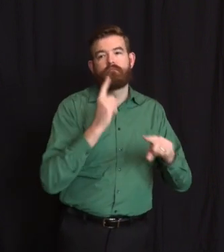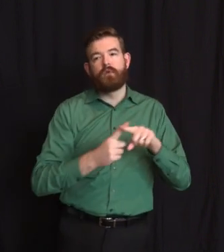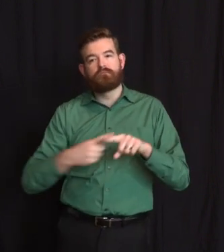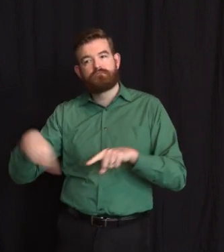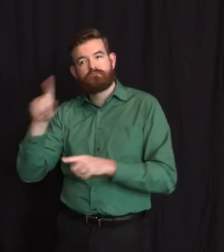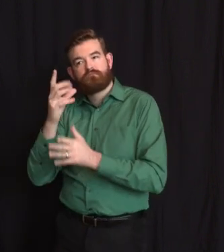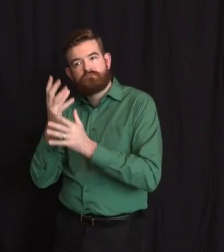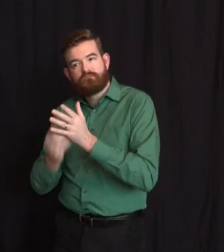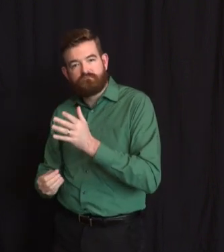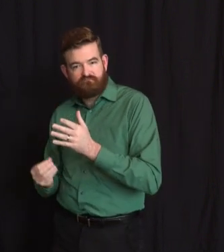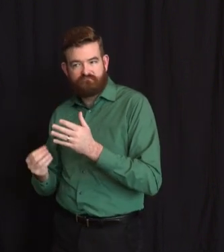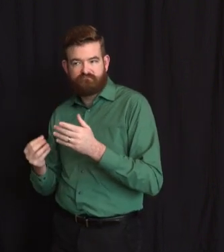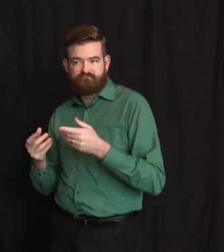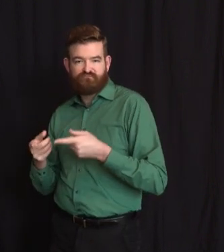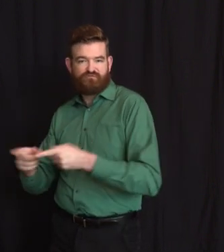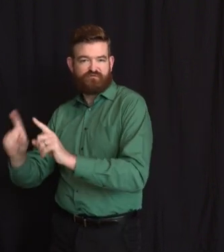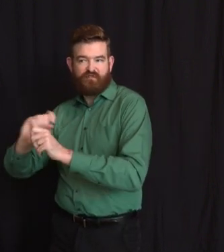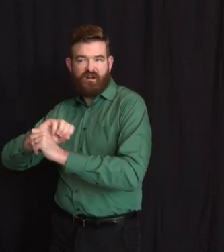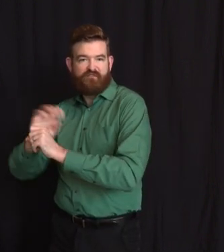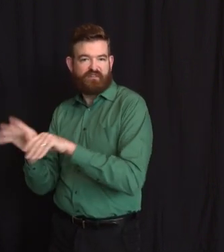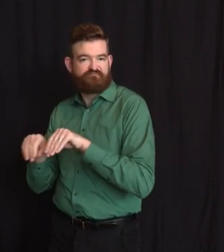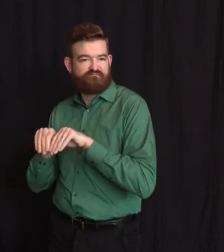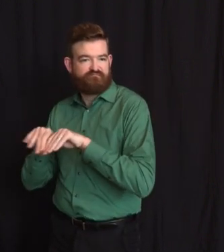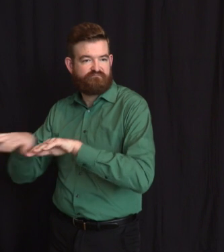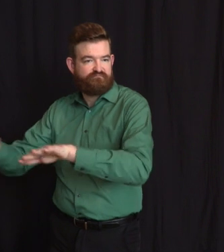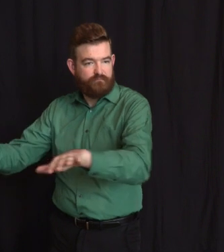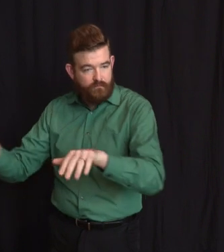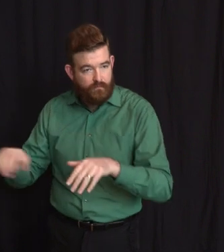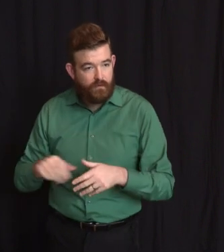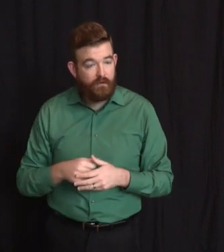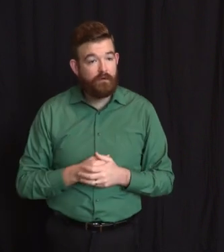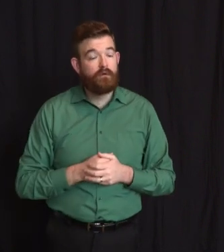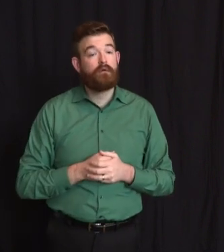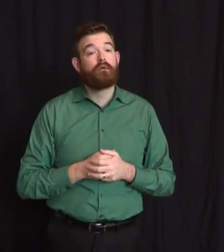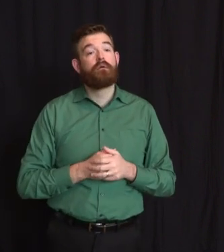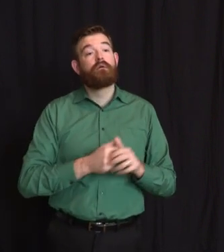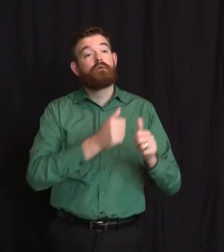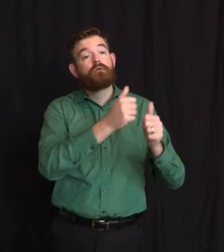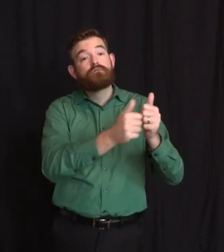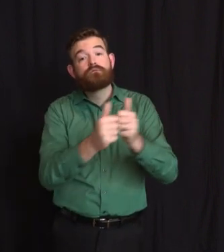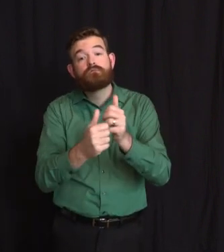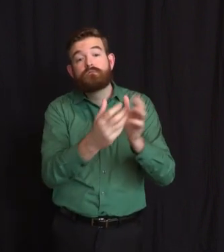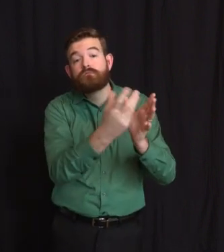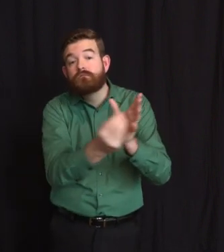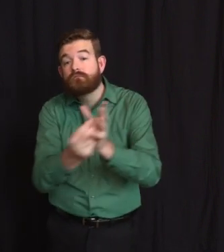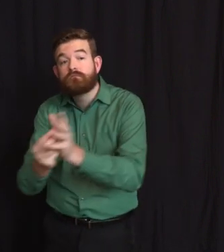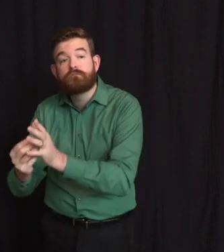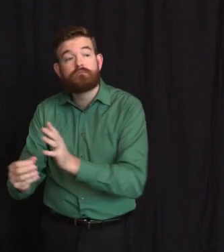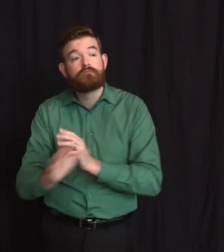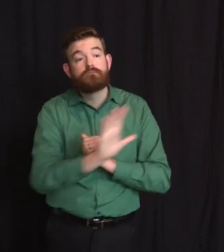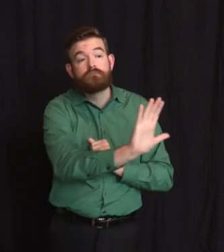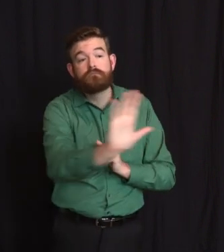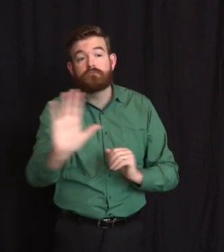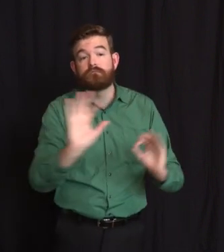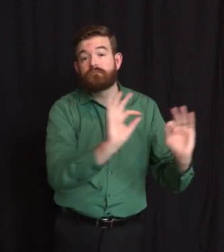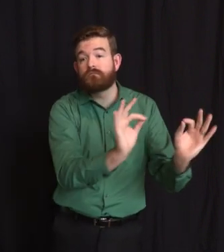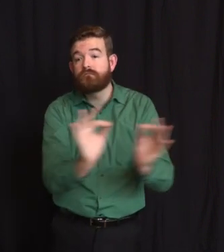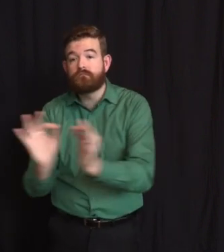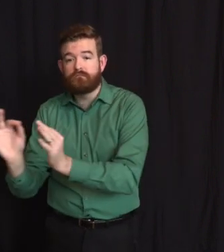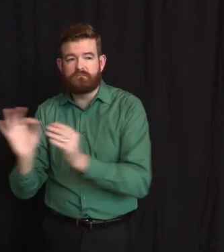has been directly impacted in the worst way by this pandemic, and we are incredibly grateful to those who allow